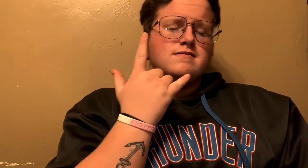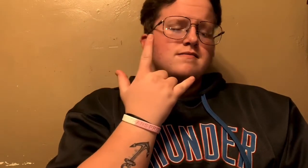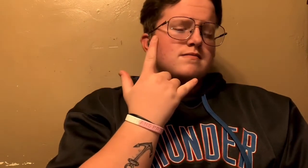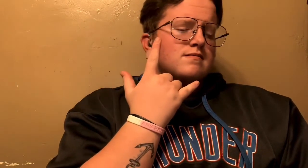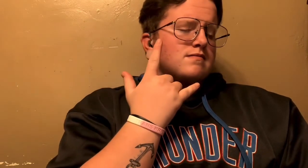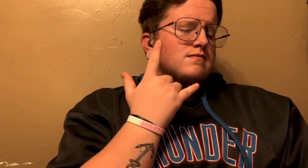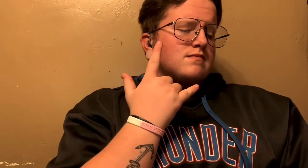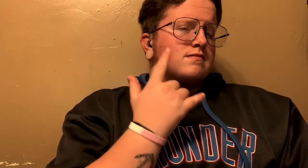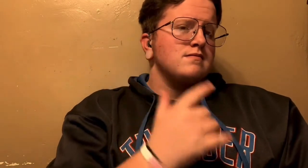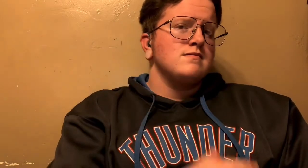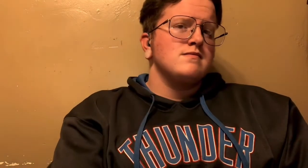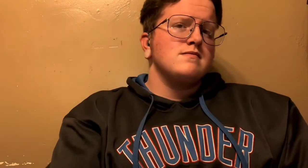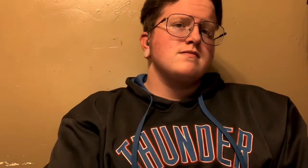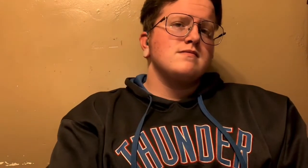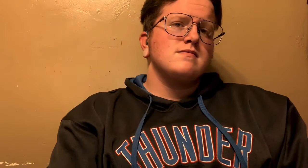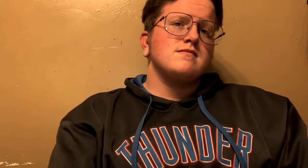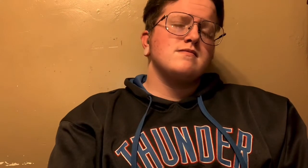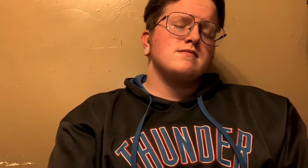be, and so will you look